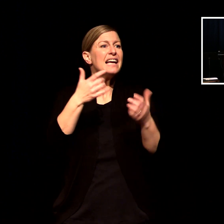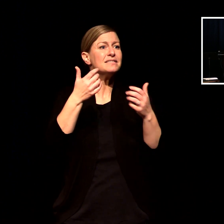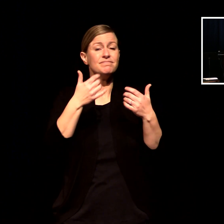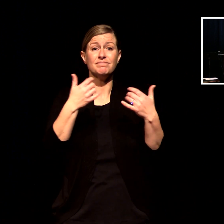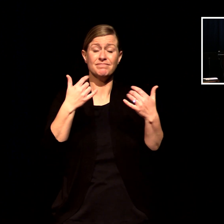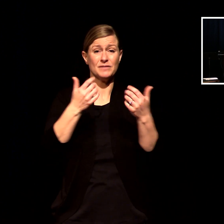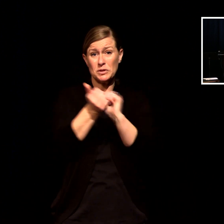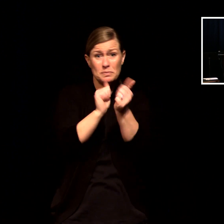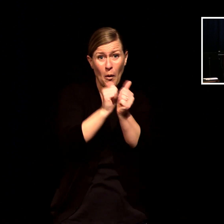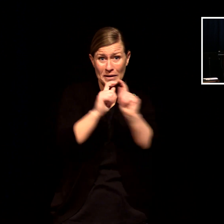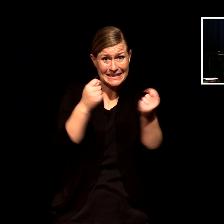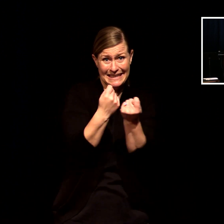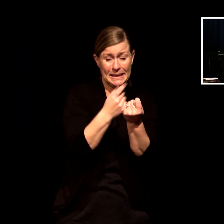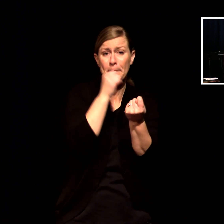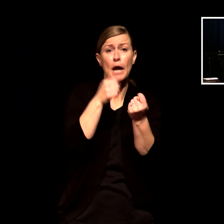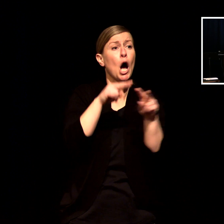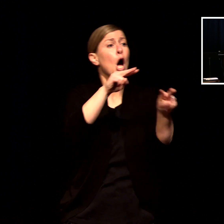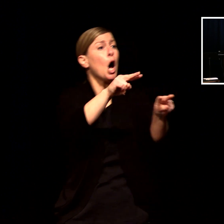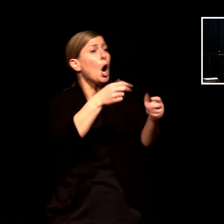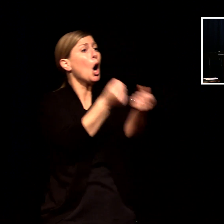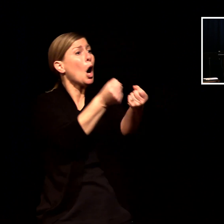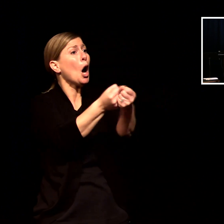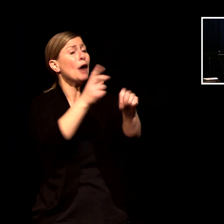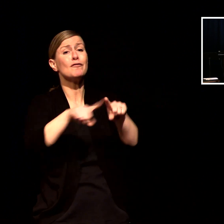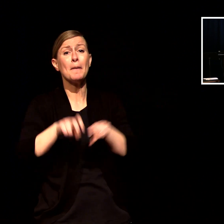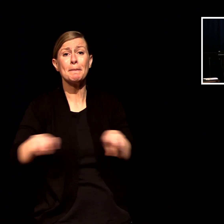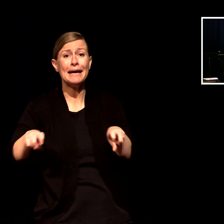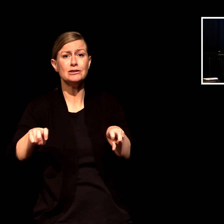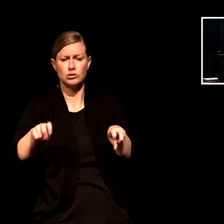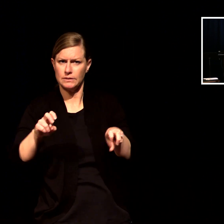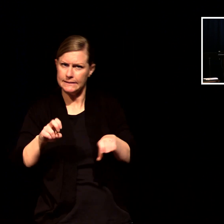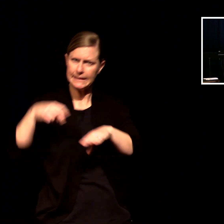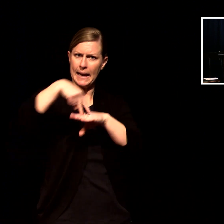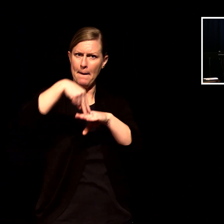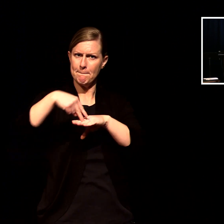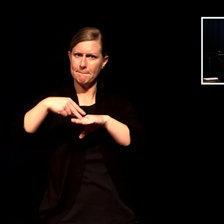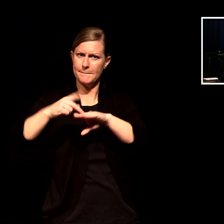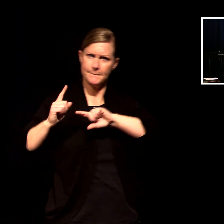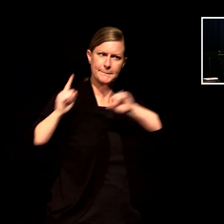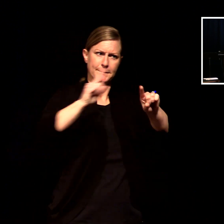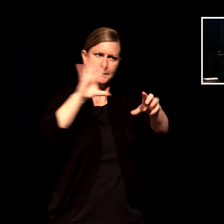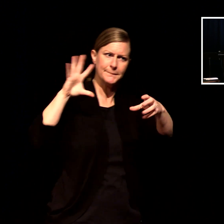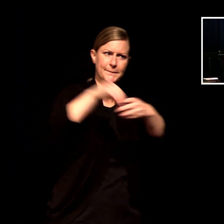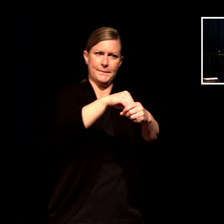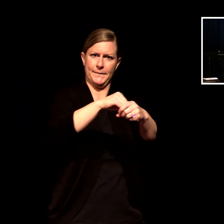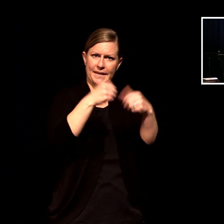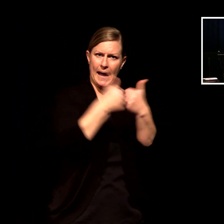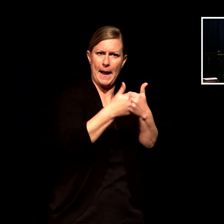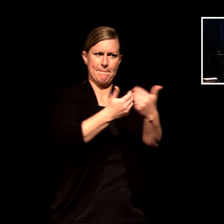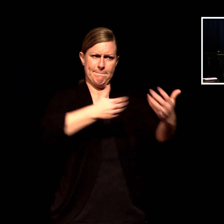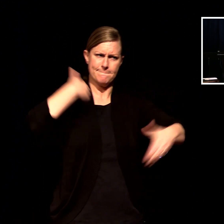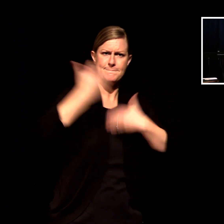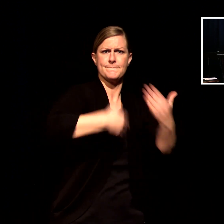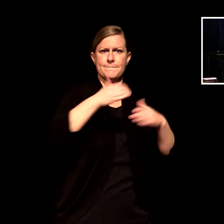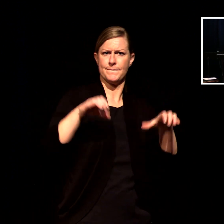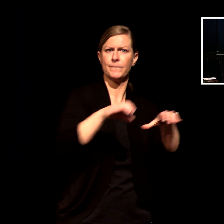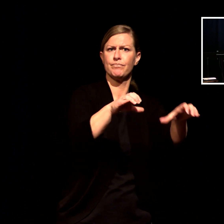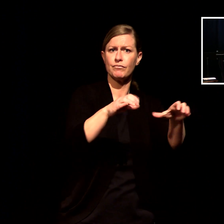here's the authority i've invited you in to send you out and church family we need to move from